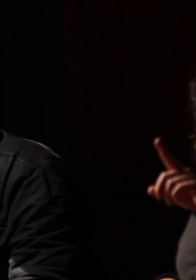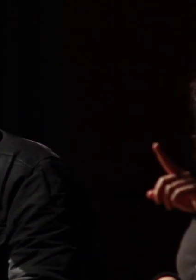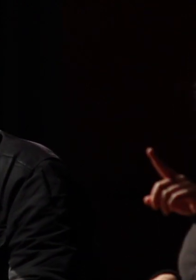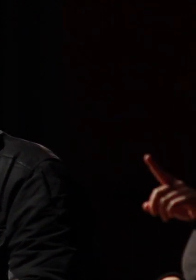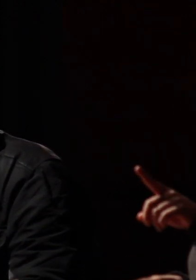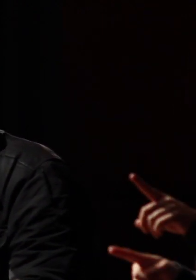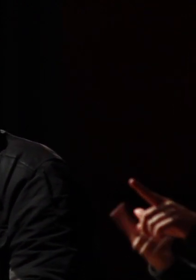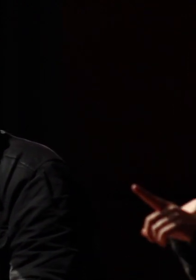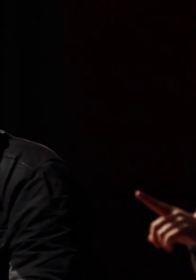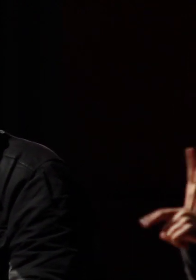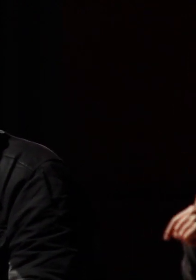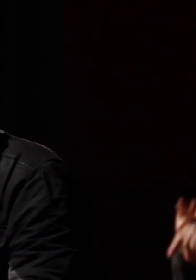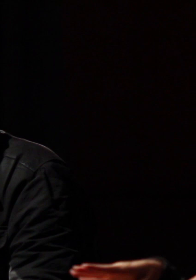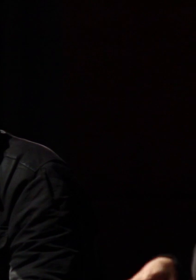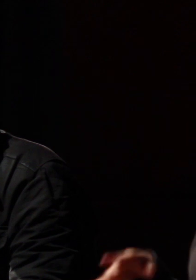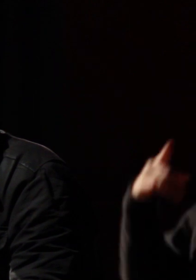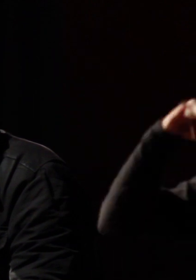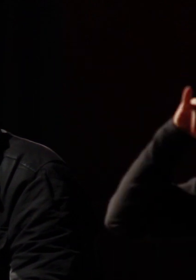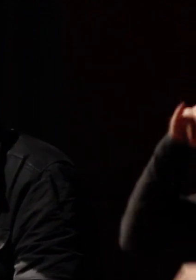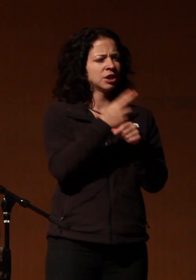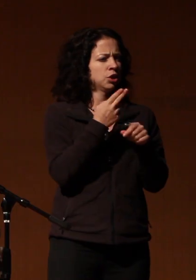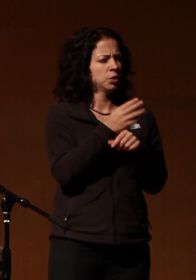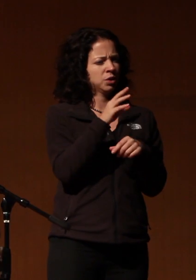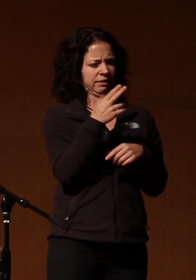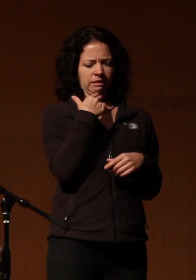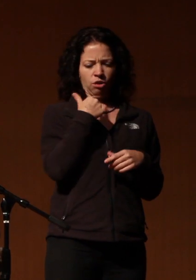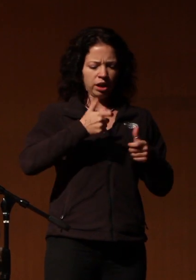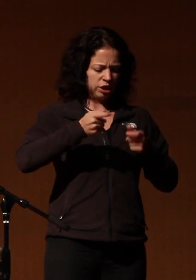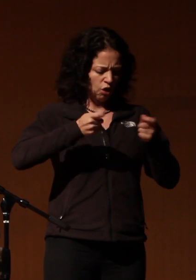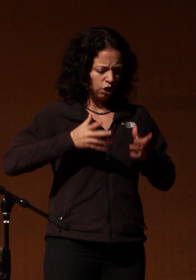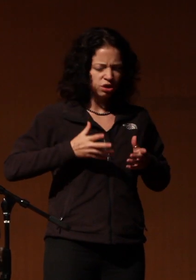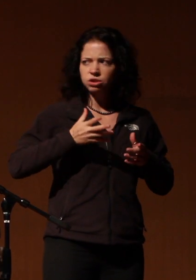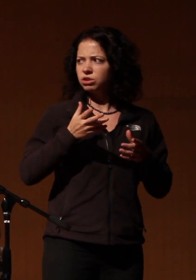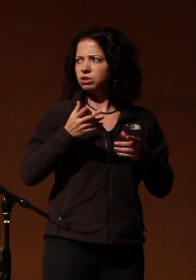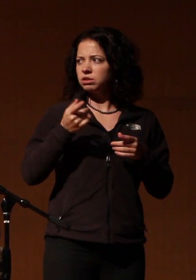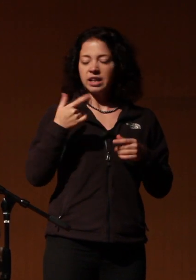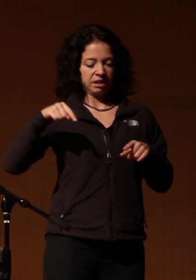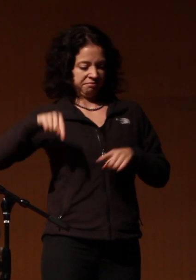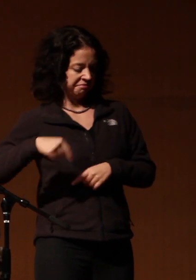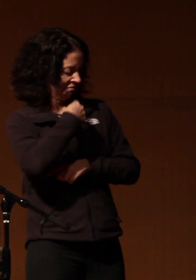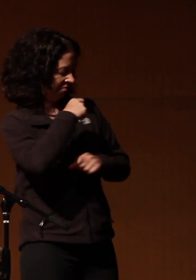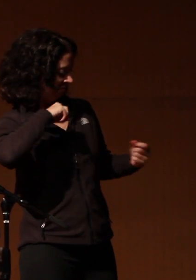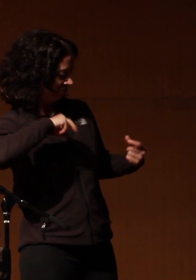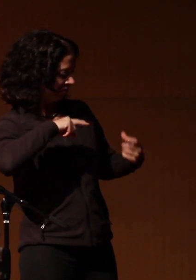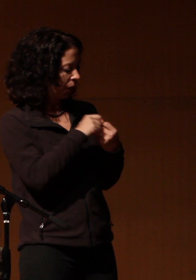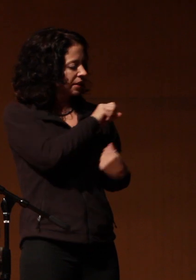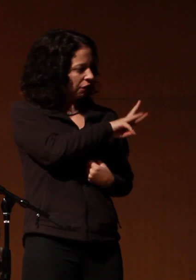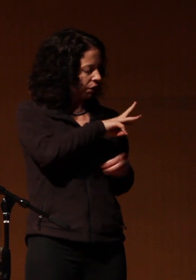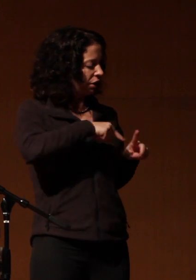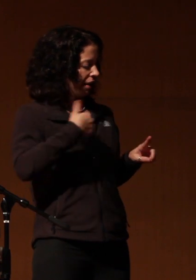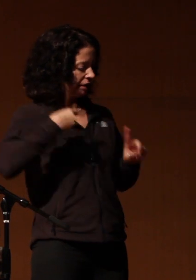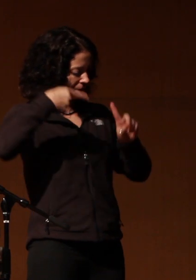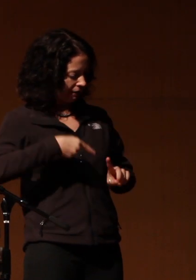turntables and kids nowadays they are using MIDI controllers these controllers talk exactly to the software with specific buttons that you